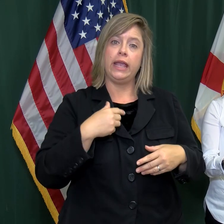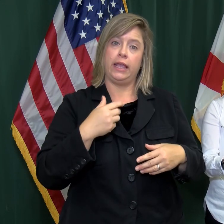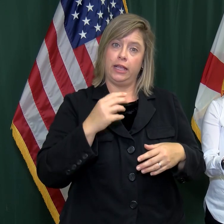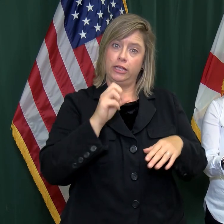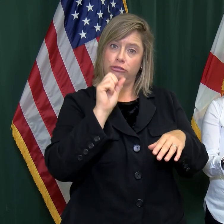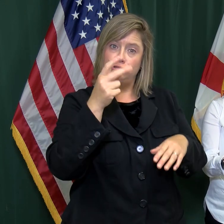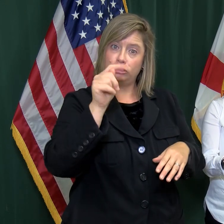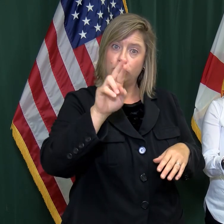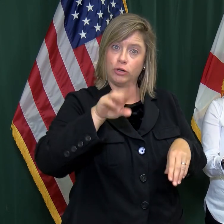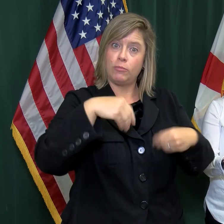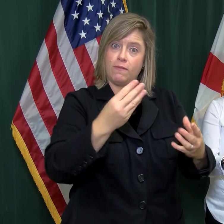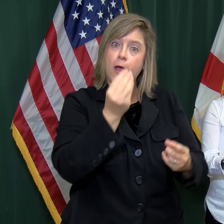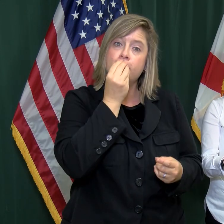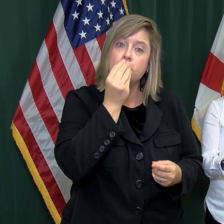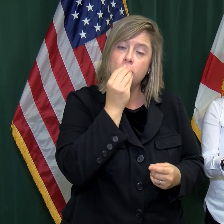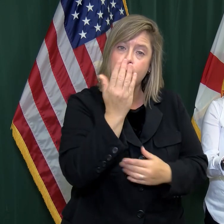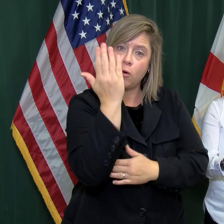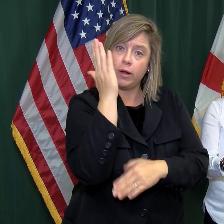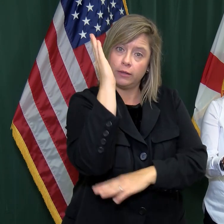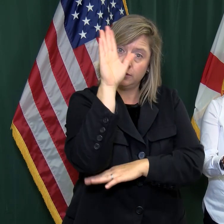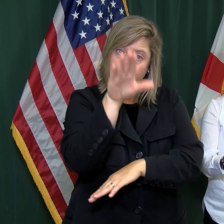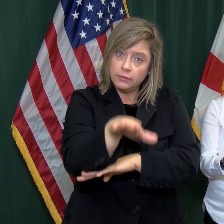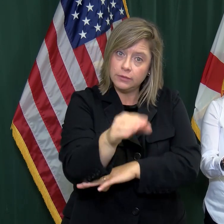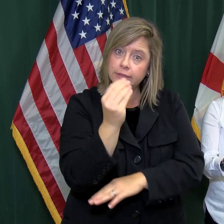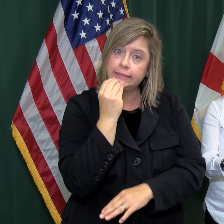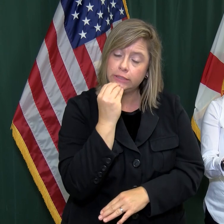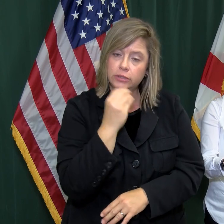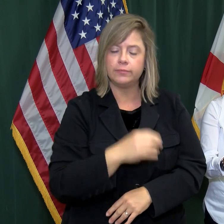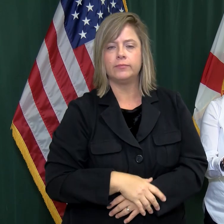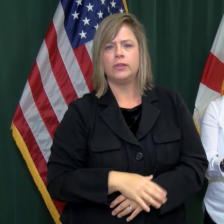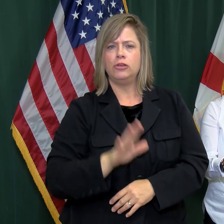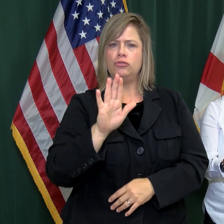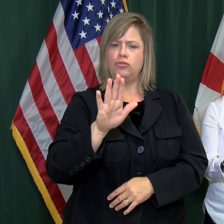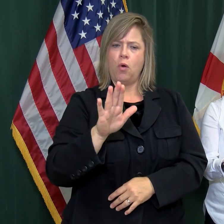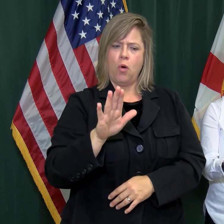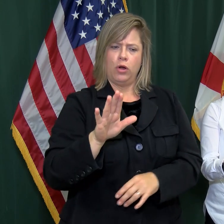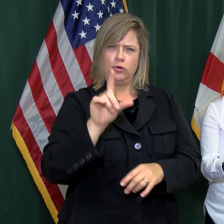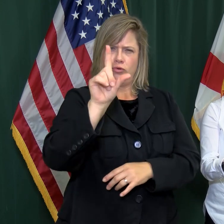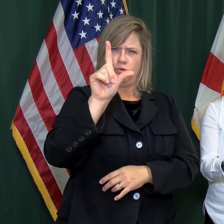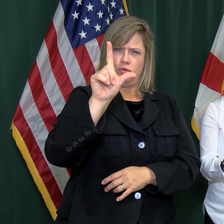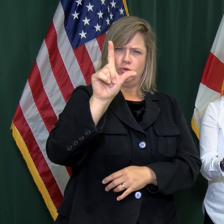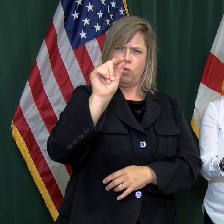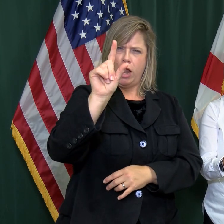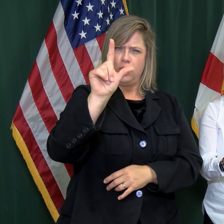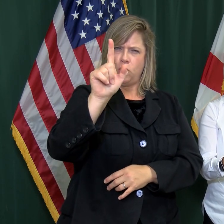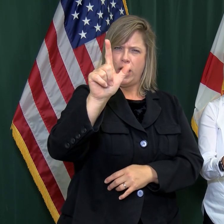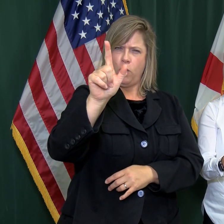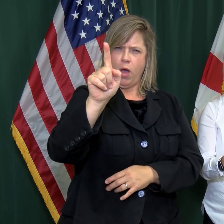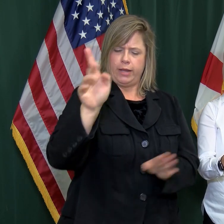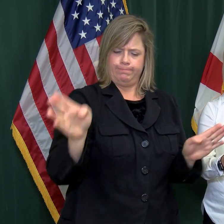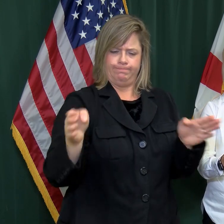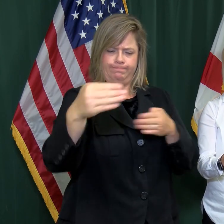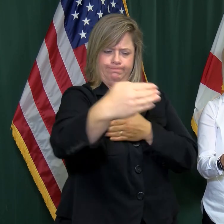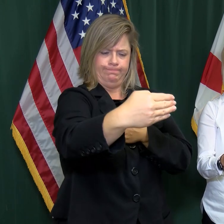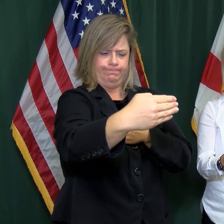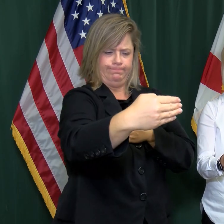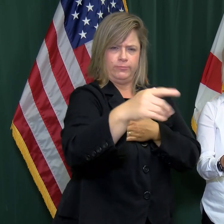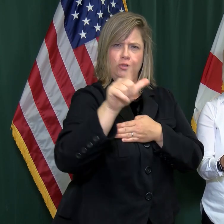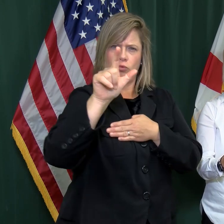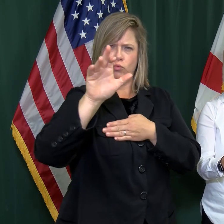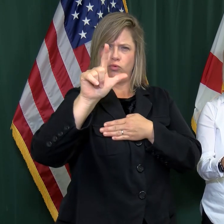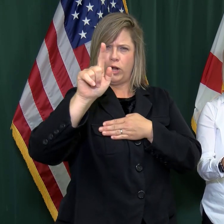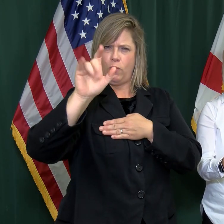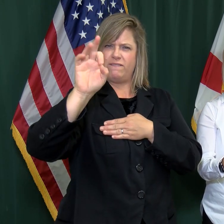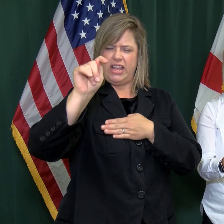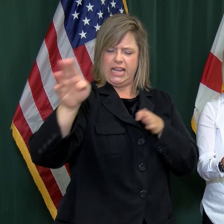lunch and dinner. Personal space accommodations measuring 21 square feet. Or 7 feet